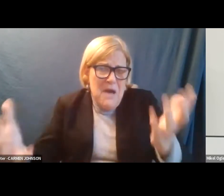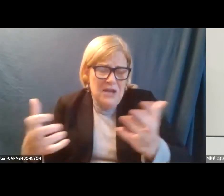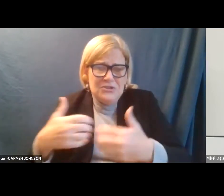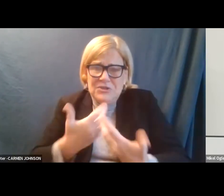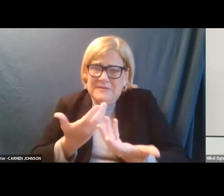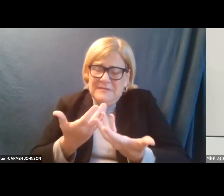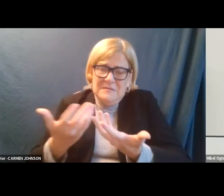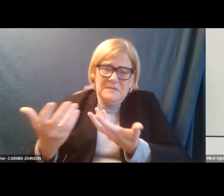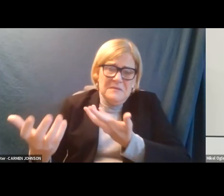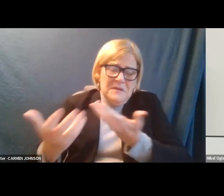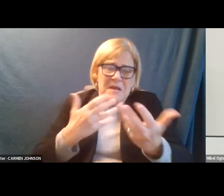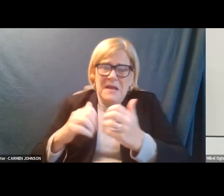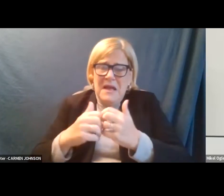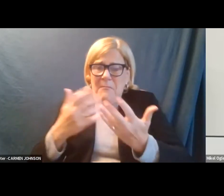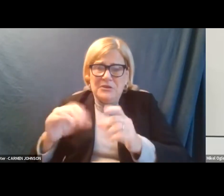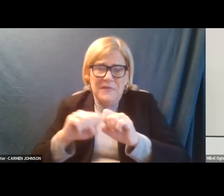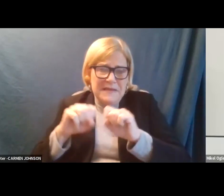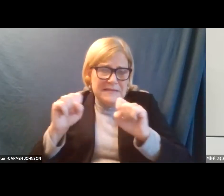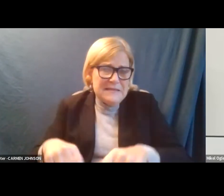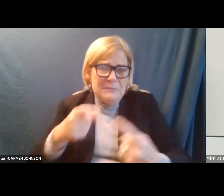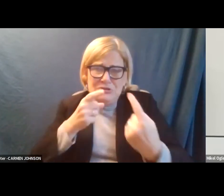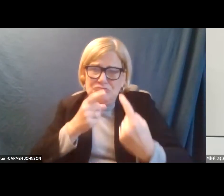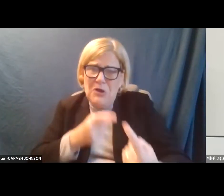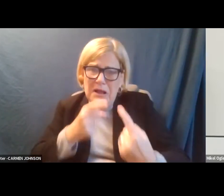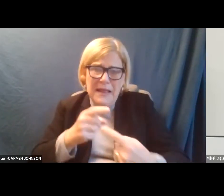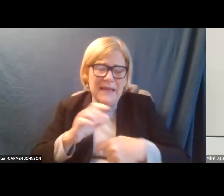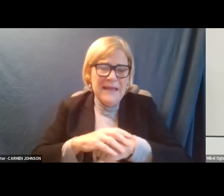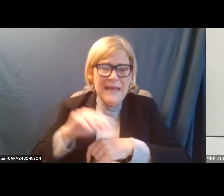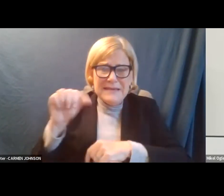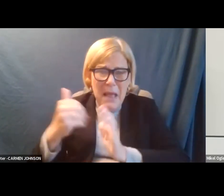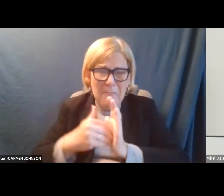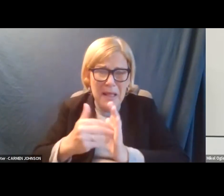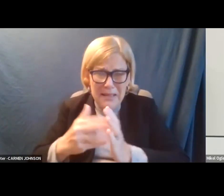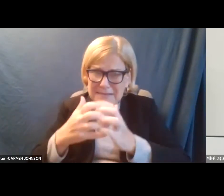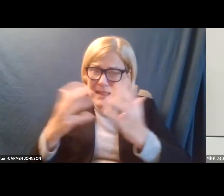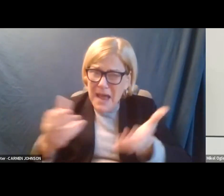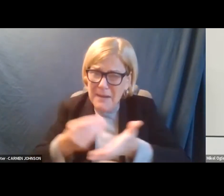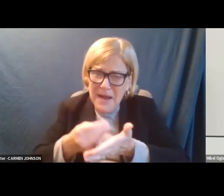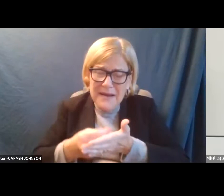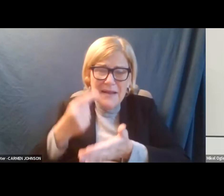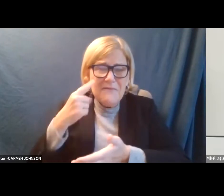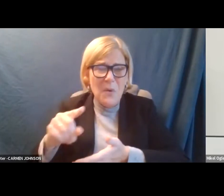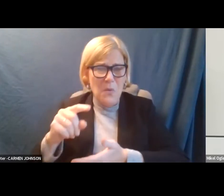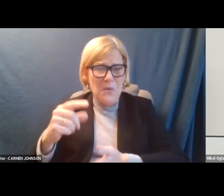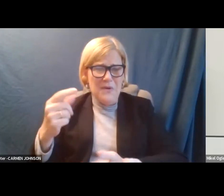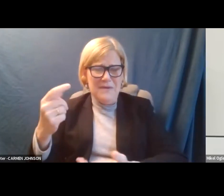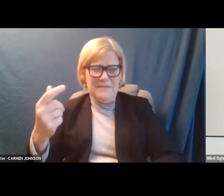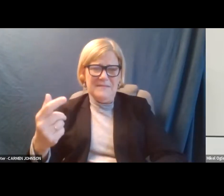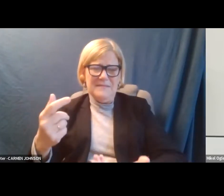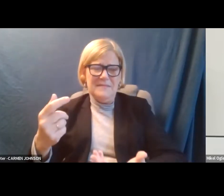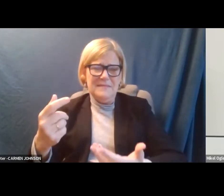I mean, with the, how much the system's struggling, I mean, 10 million is a lot of money for something that,